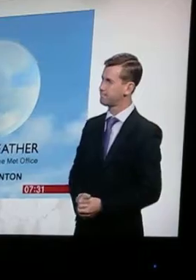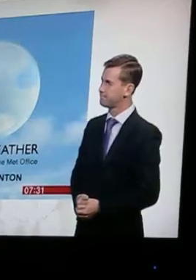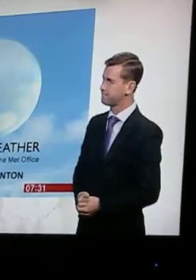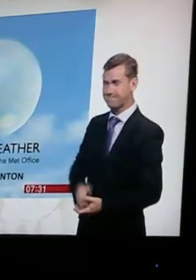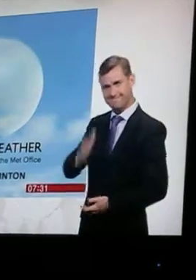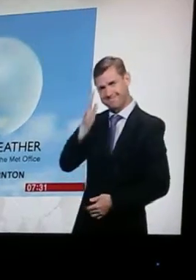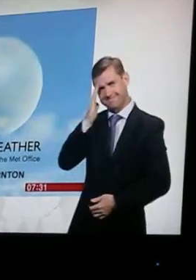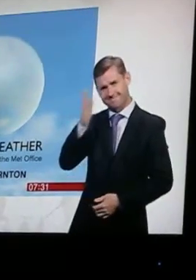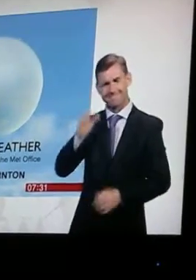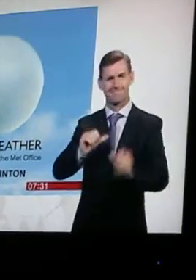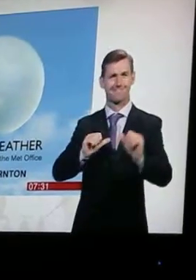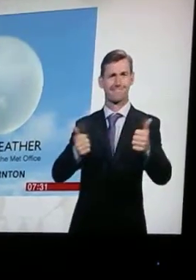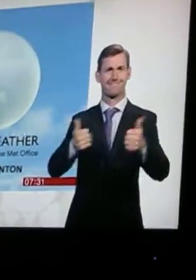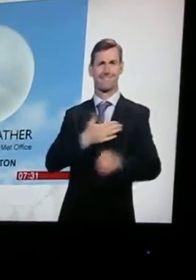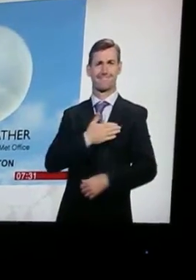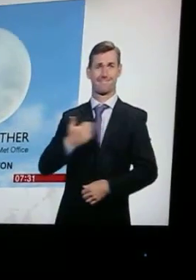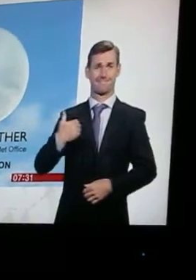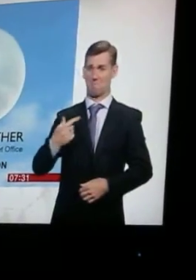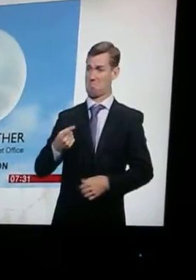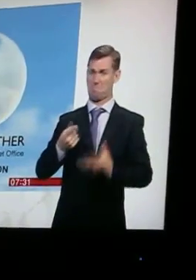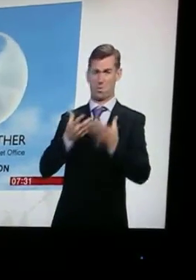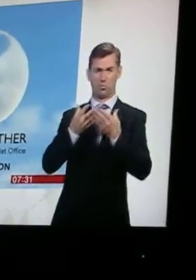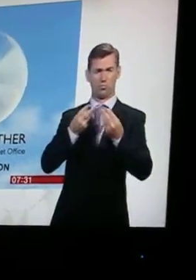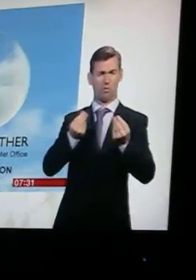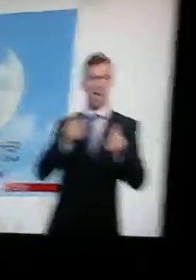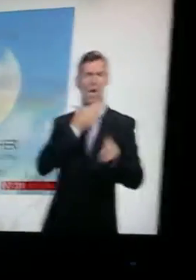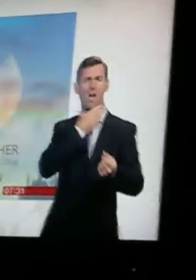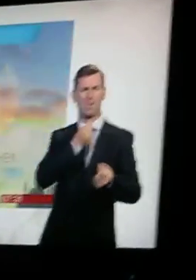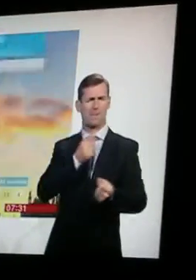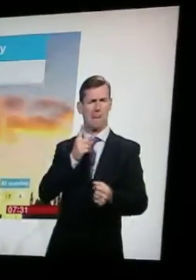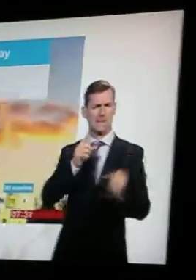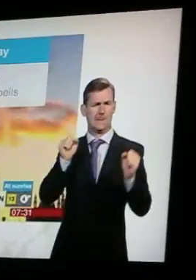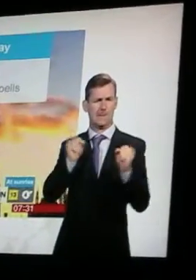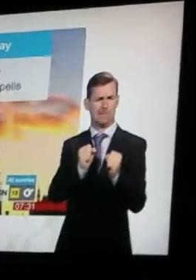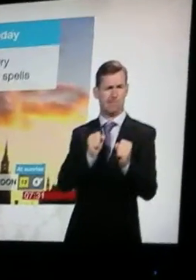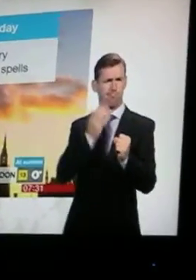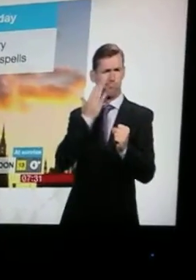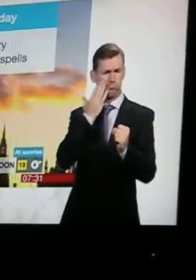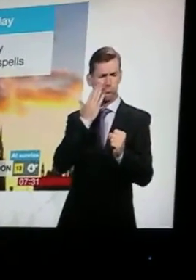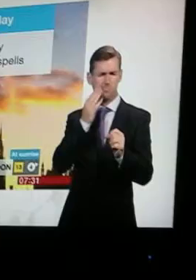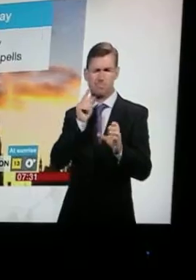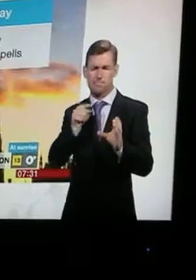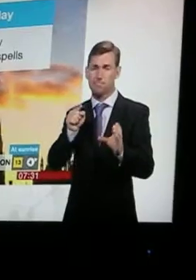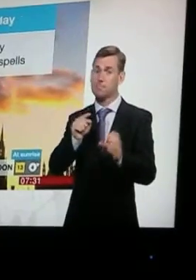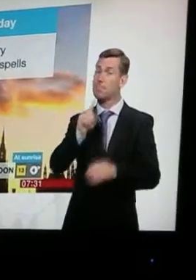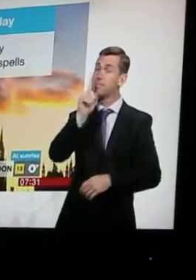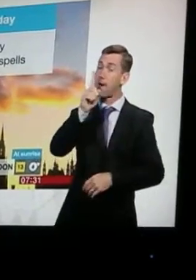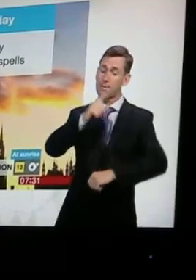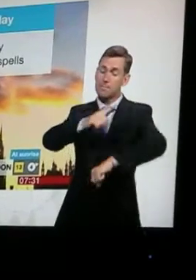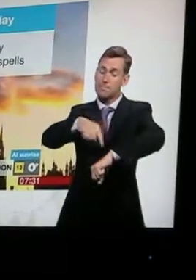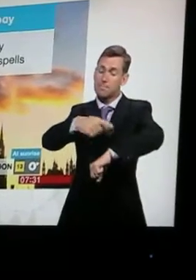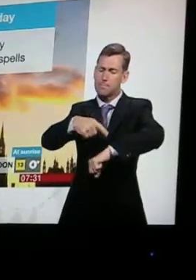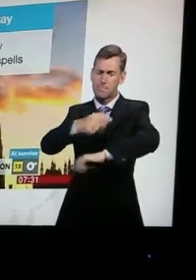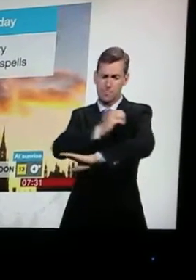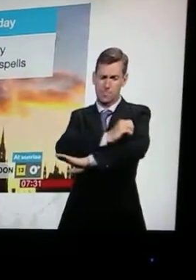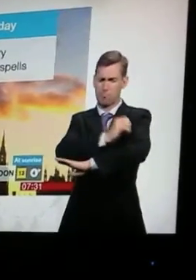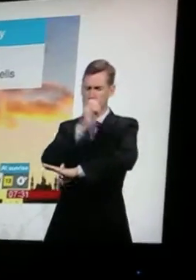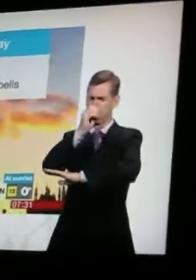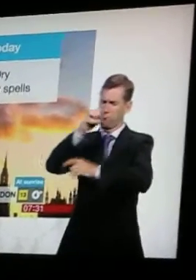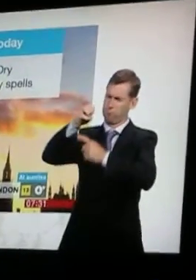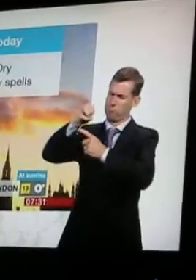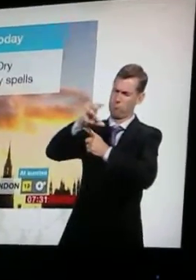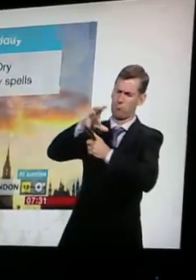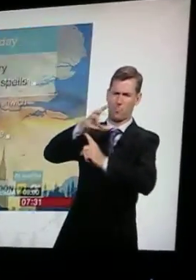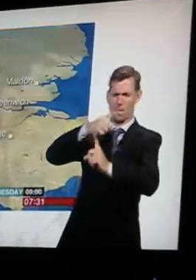to We start this morning with dry weather. It is a little bit cool in one or two spots. A very nice day indeed. Dry with some good sunny spells